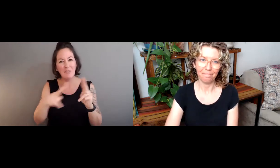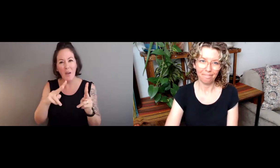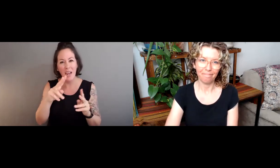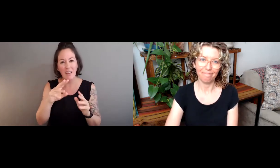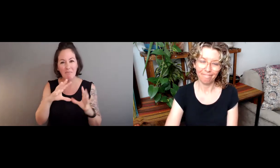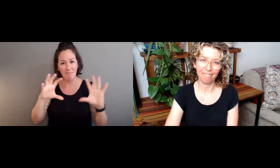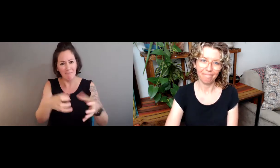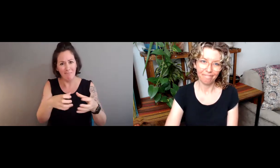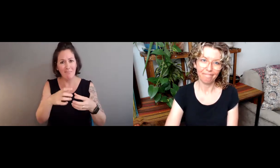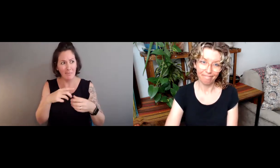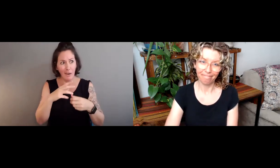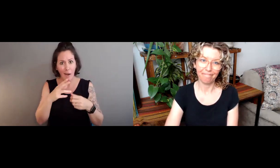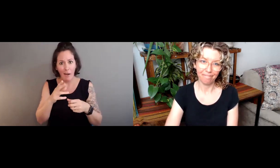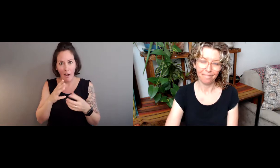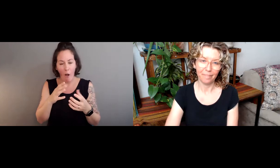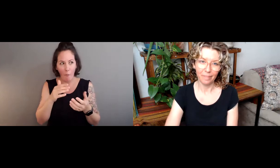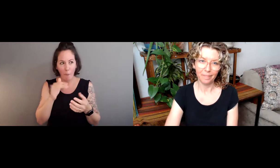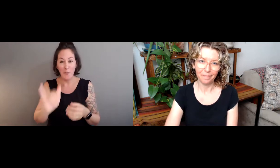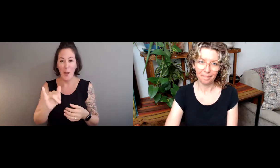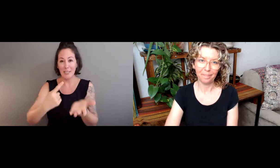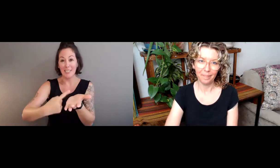with negativity.